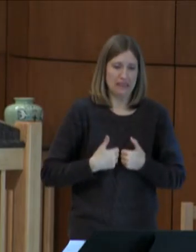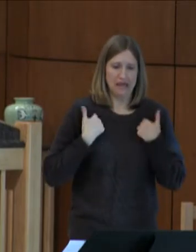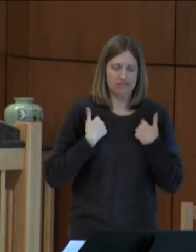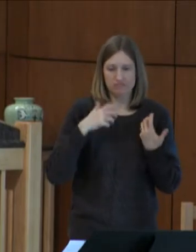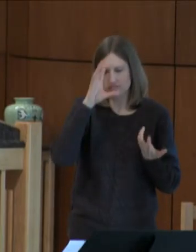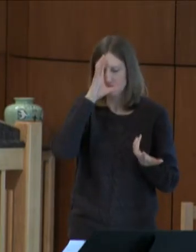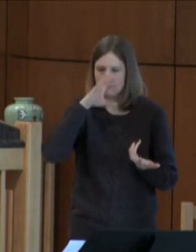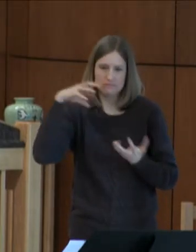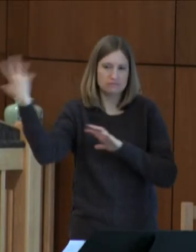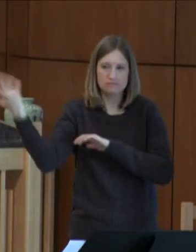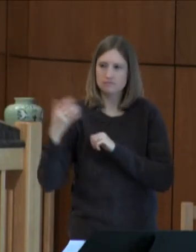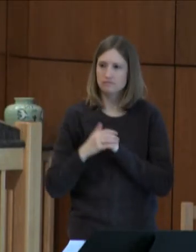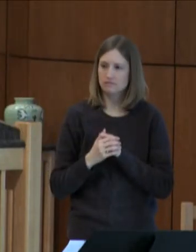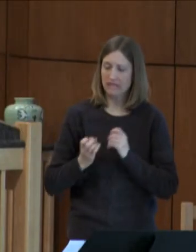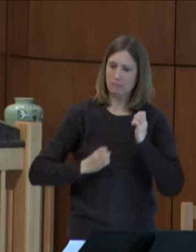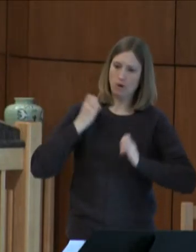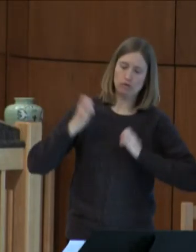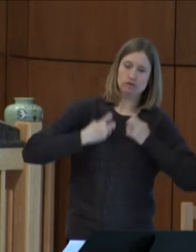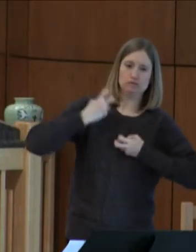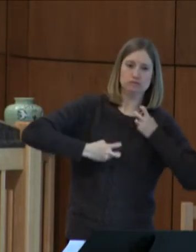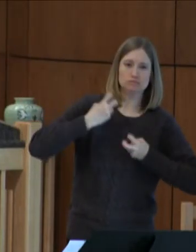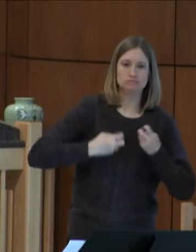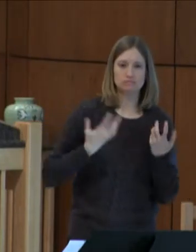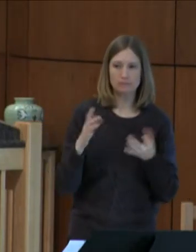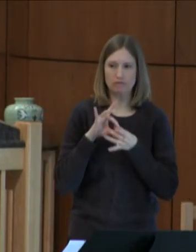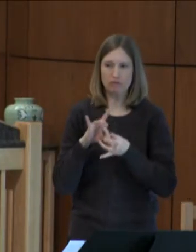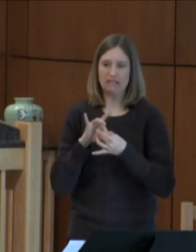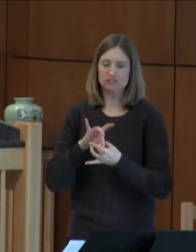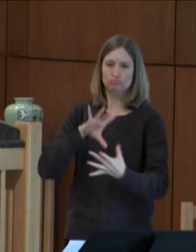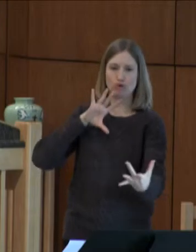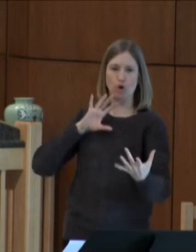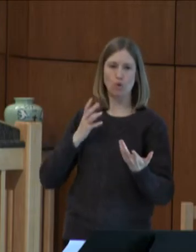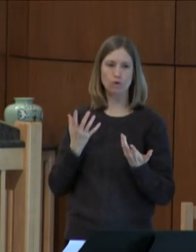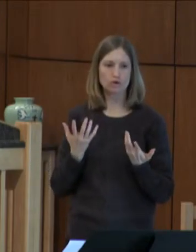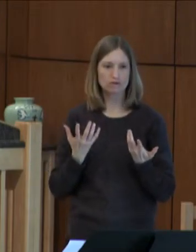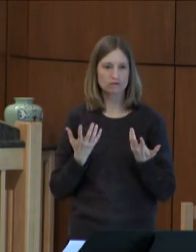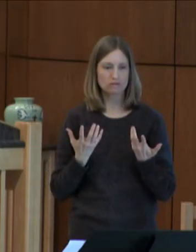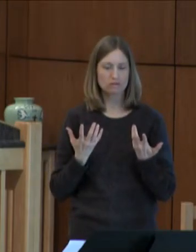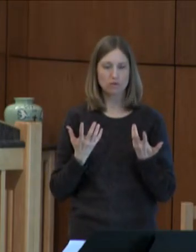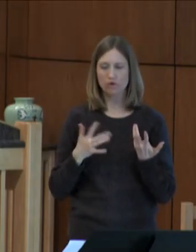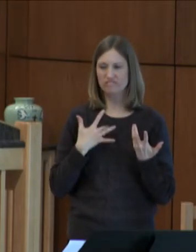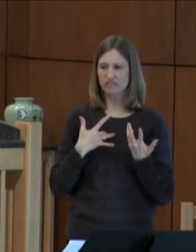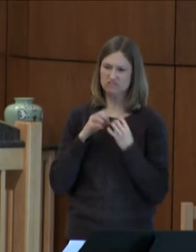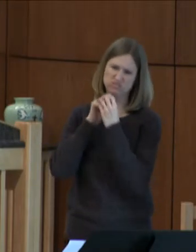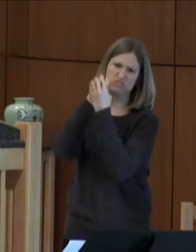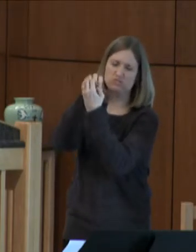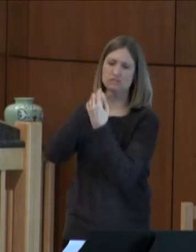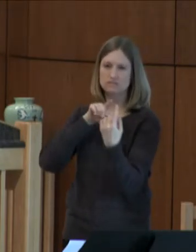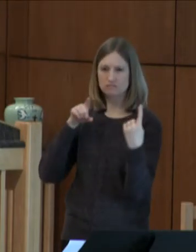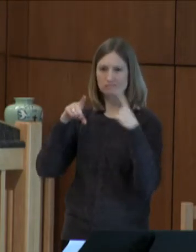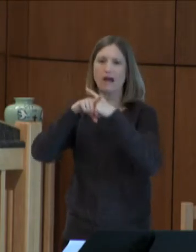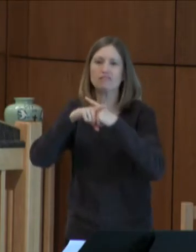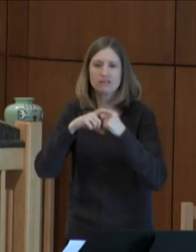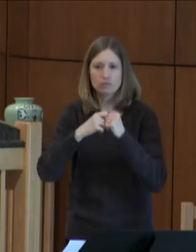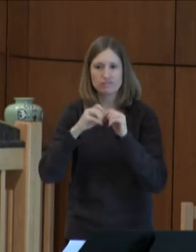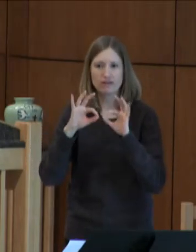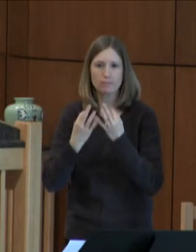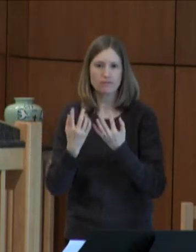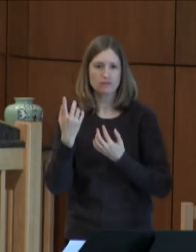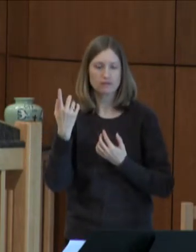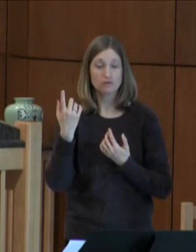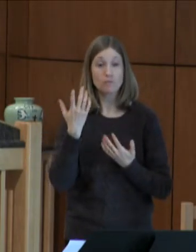baggage. Maybe it's broken relationships, or conflict. Conflict that is overt,